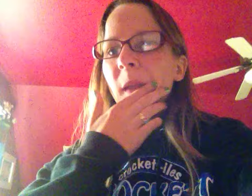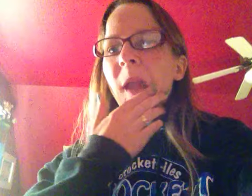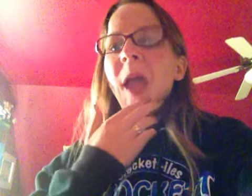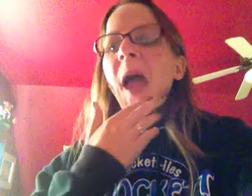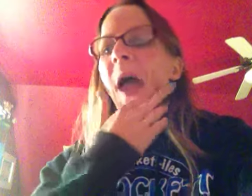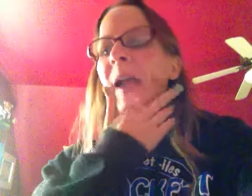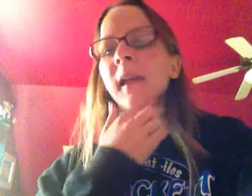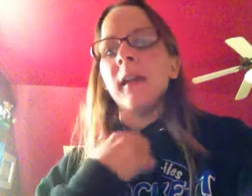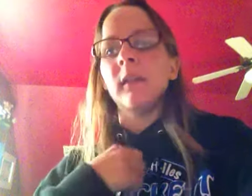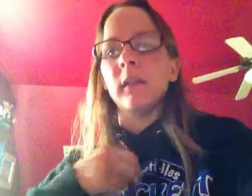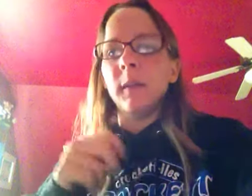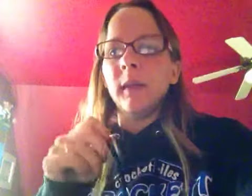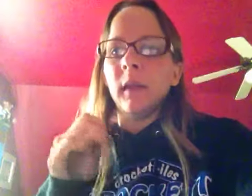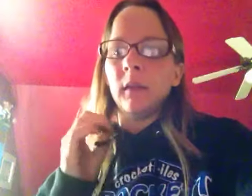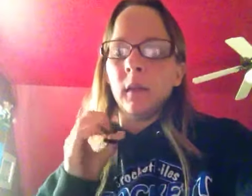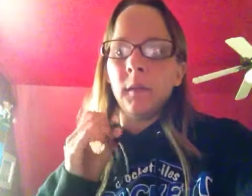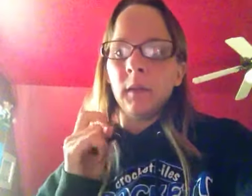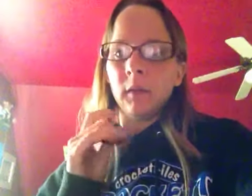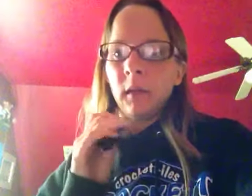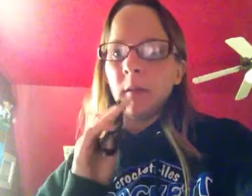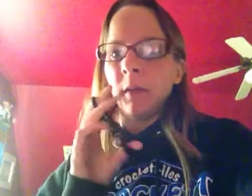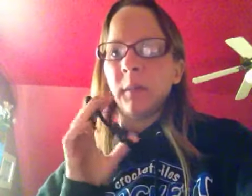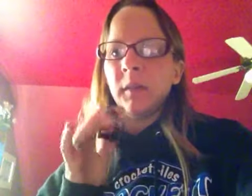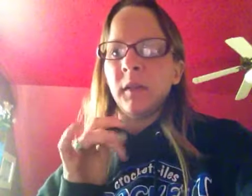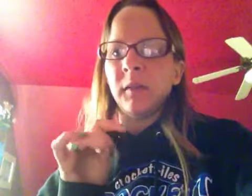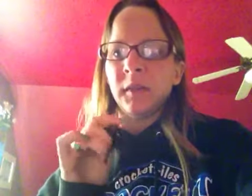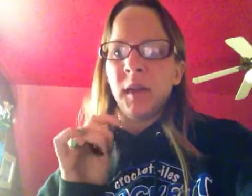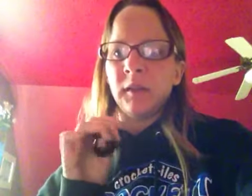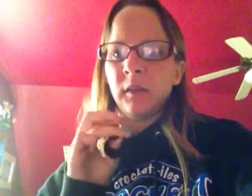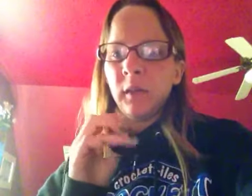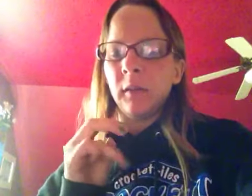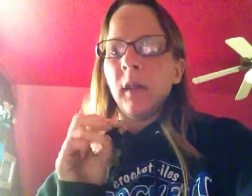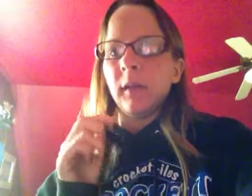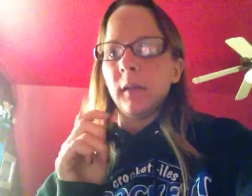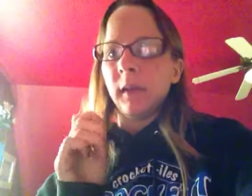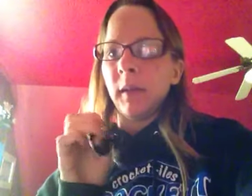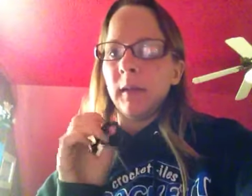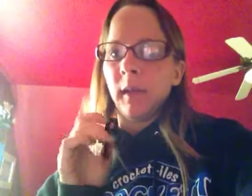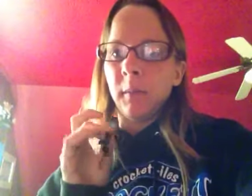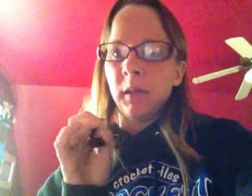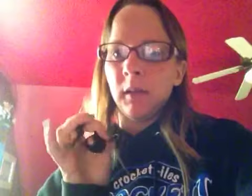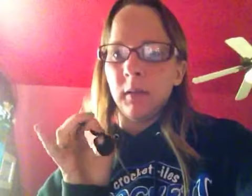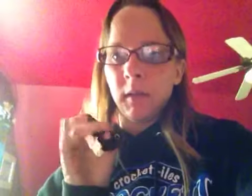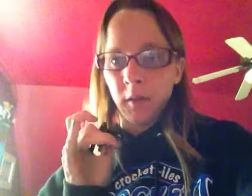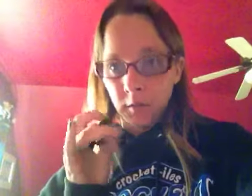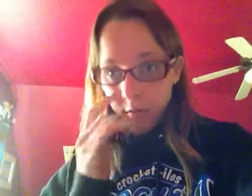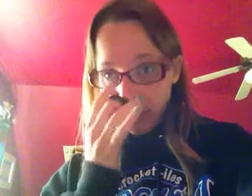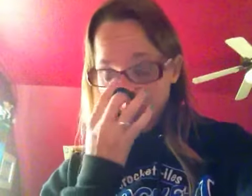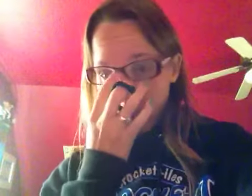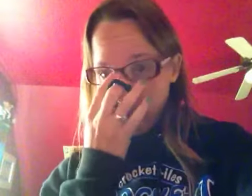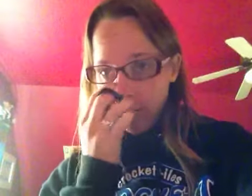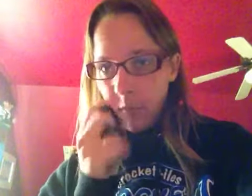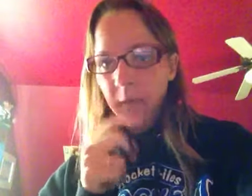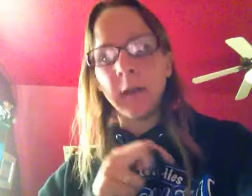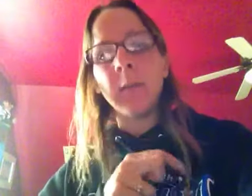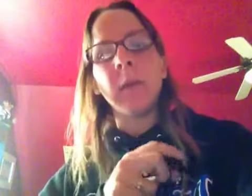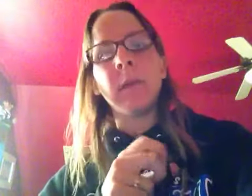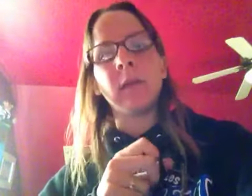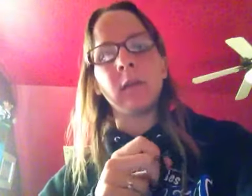Hi guys, it's me and sorry if I still sound weird. I still have a scotchy throat. So anyway, today I'm going to do another store review and this time I picked a